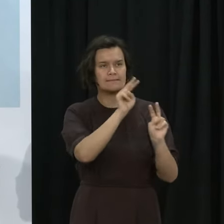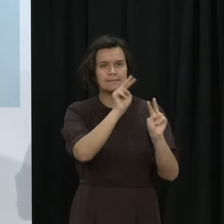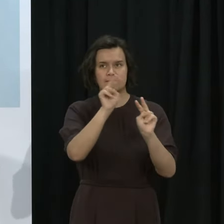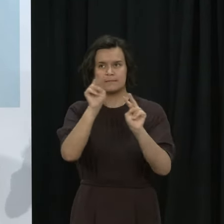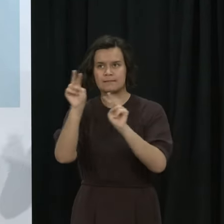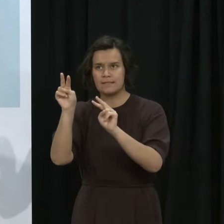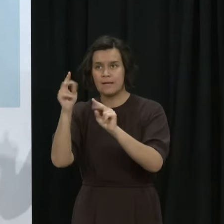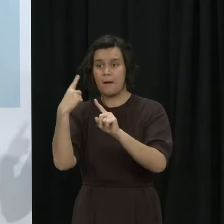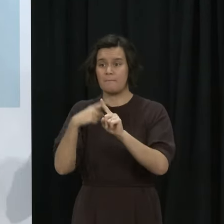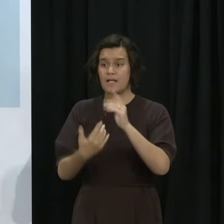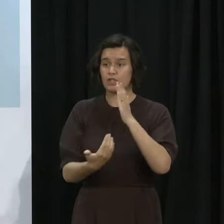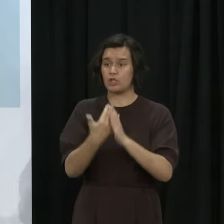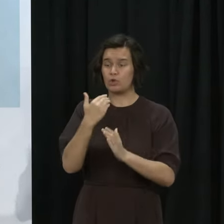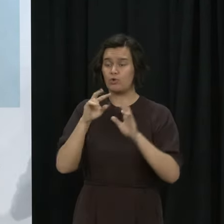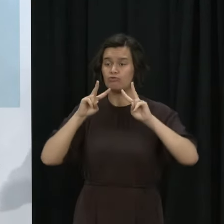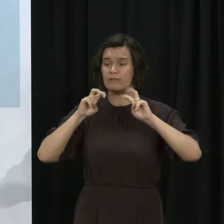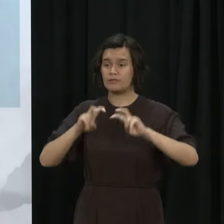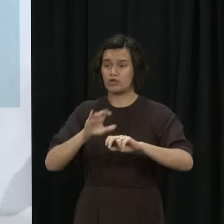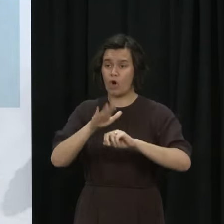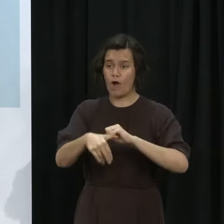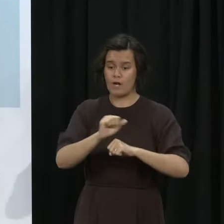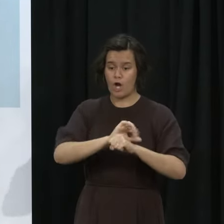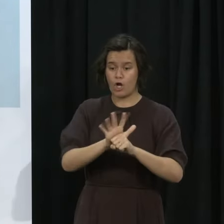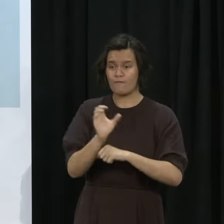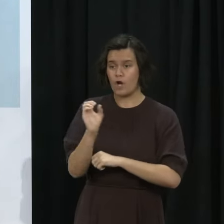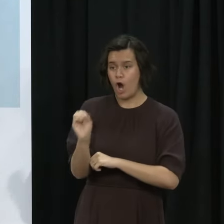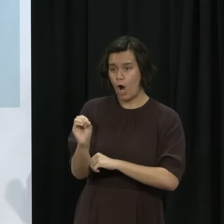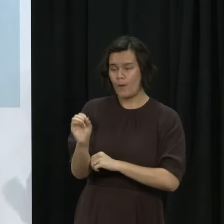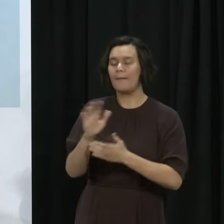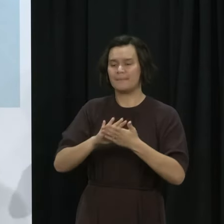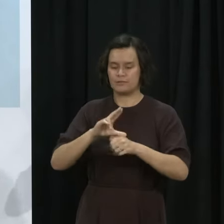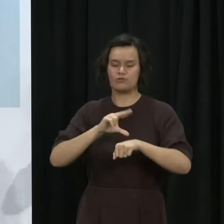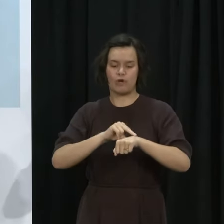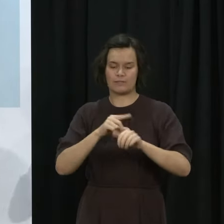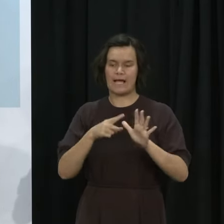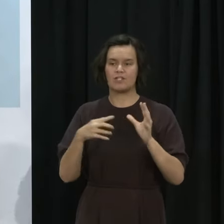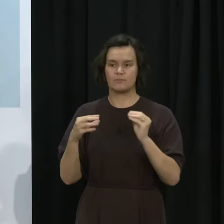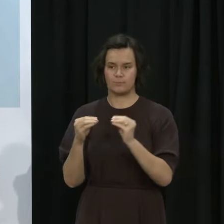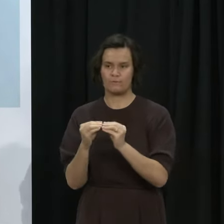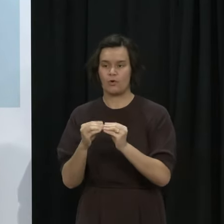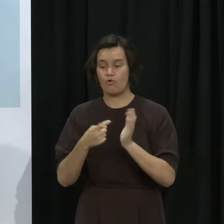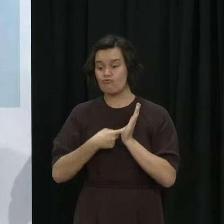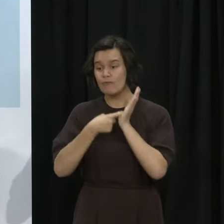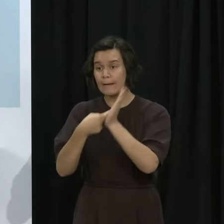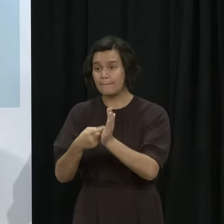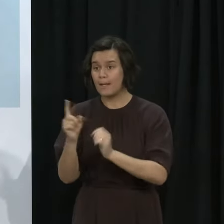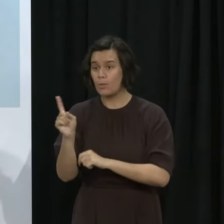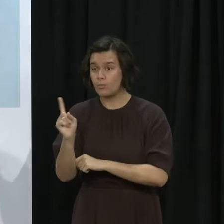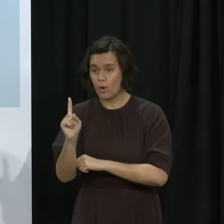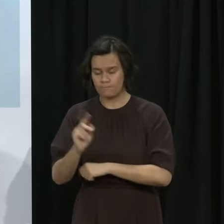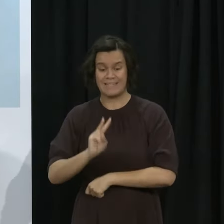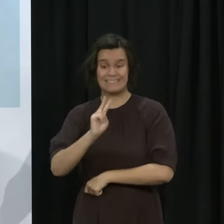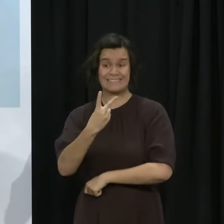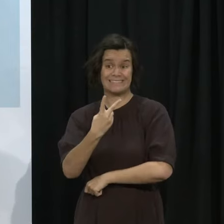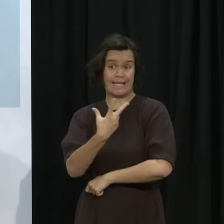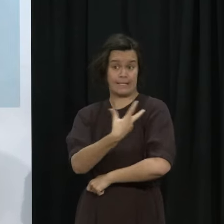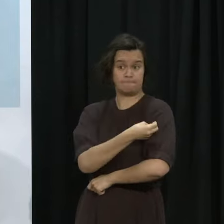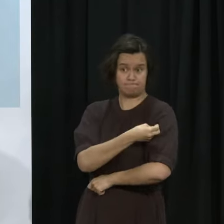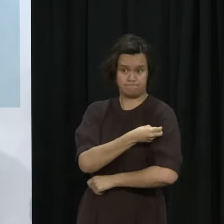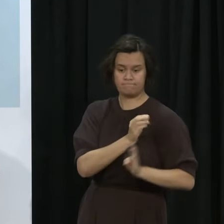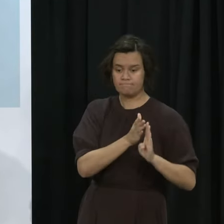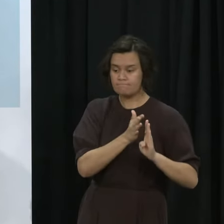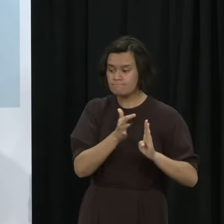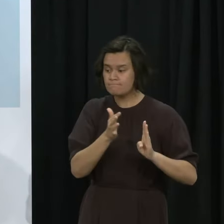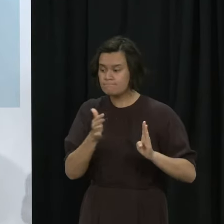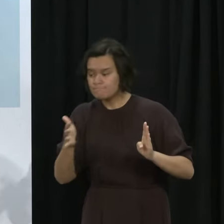Omicron, the Director-General has recommended that the interval between the second dose and the booster dose be